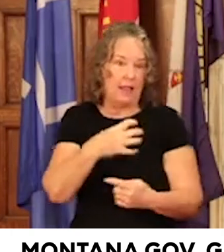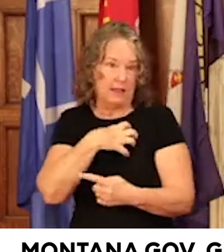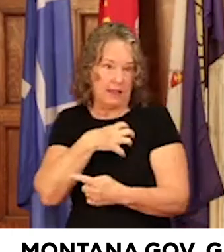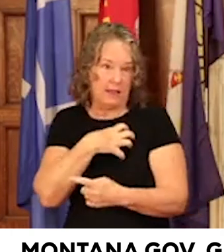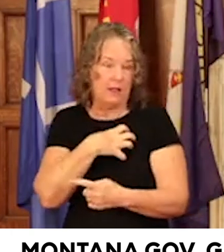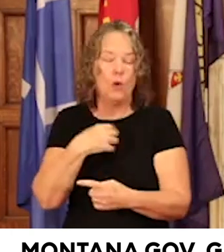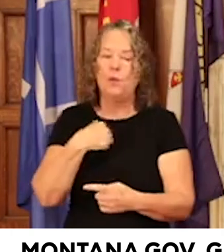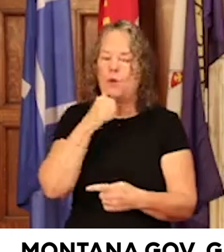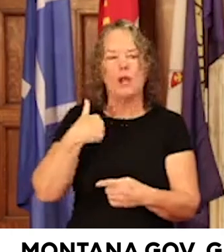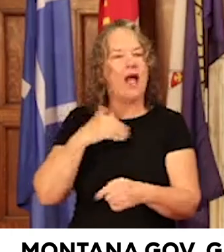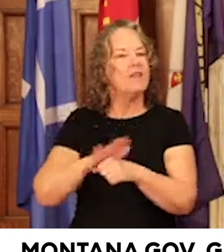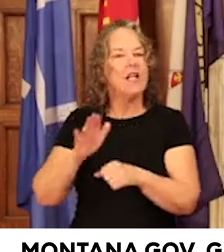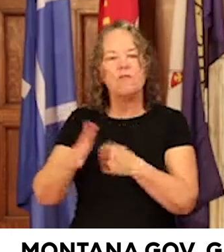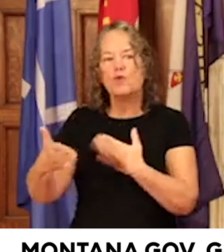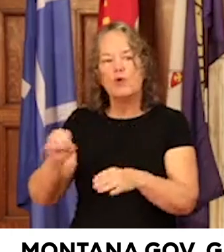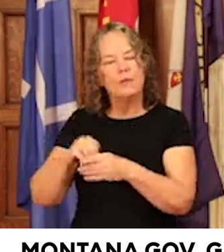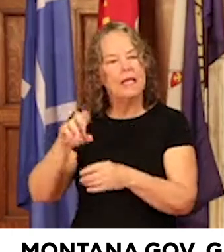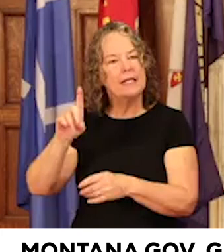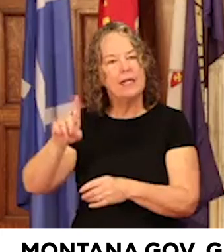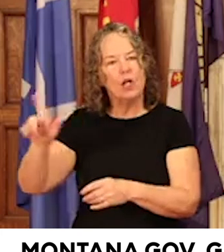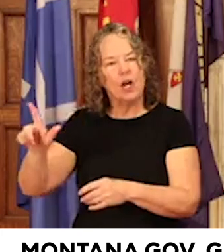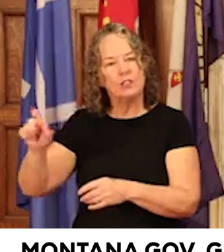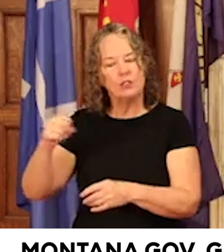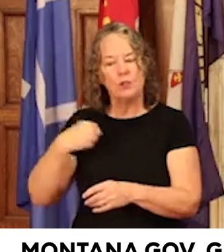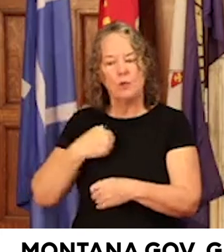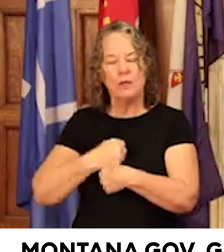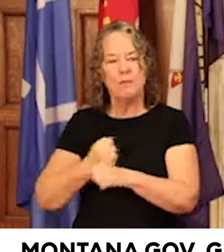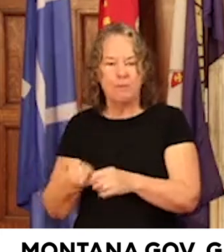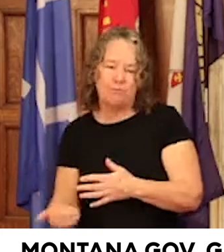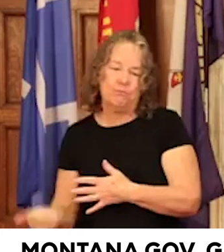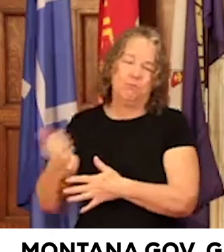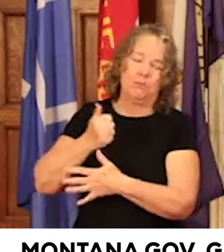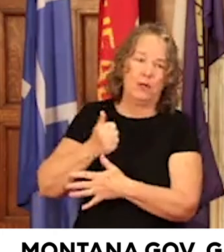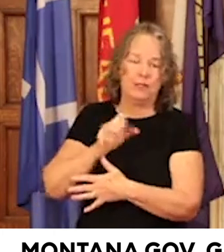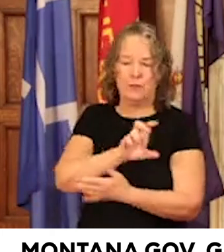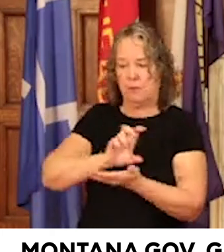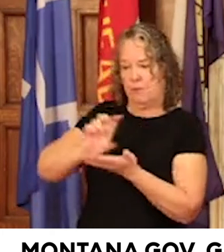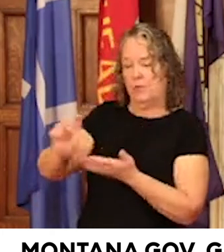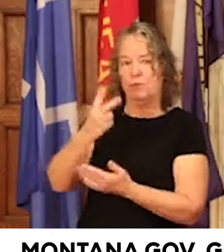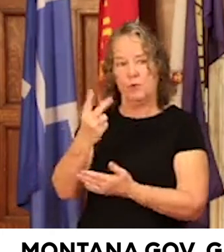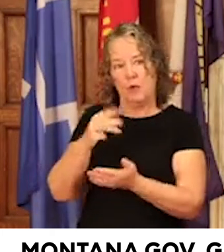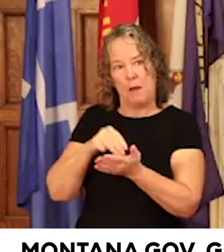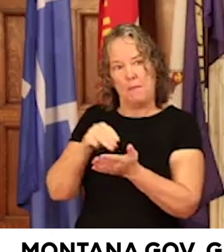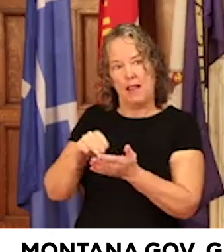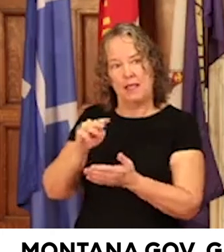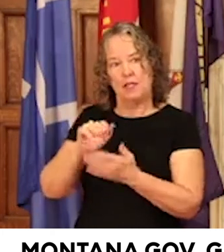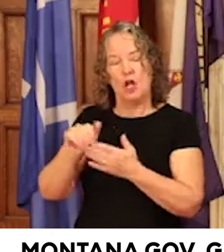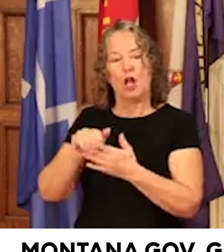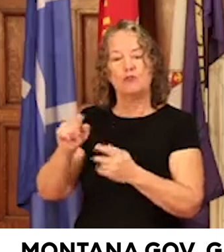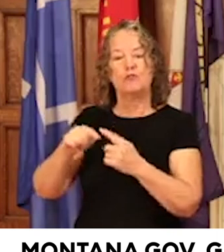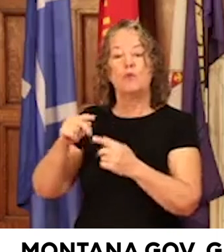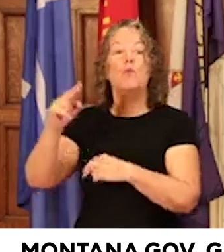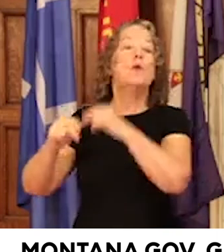capacity in Deer Lodge. That's why we've made it a priority to put 200 million dollars into rebuilding Deer Lodge so we